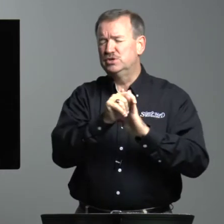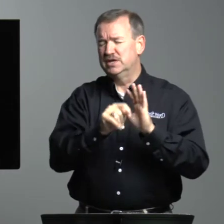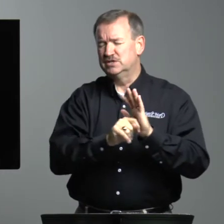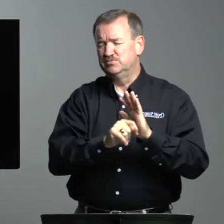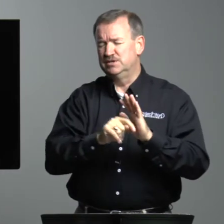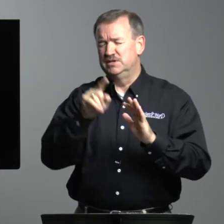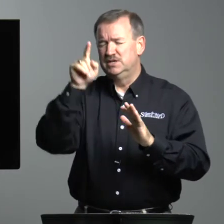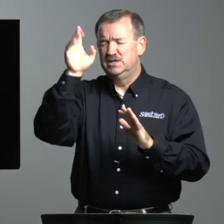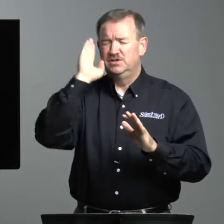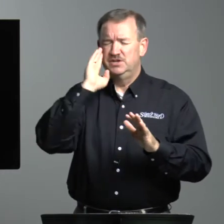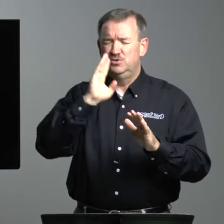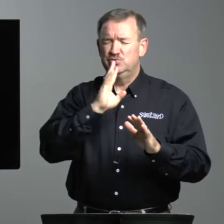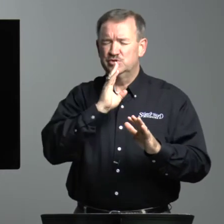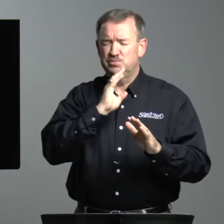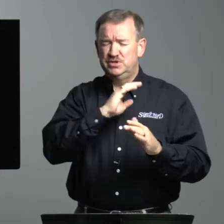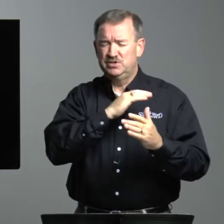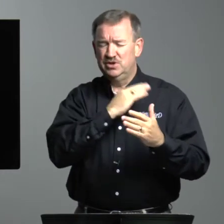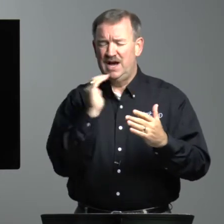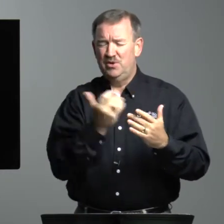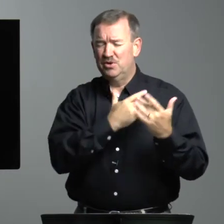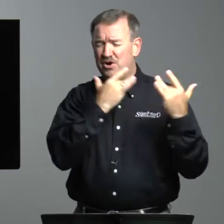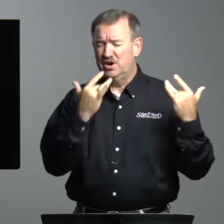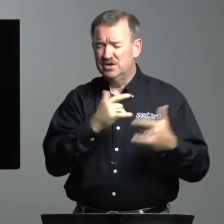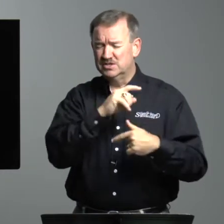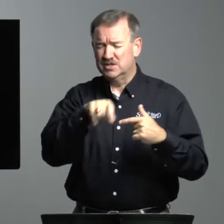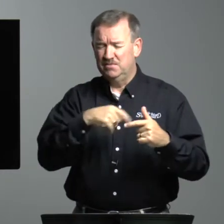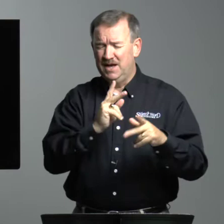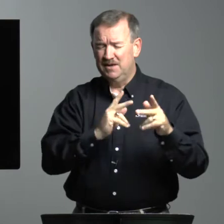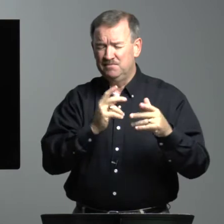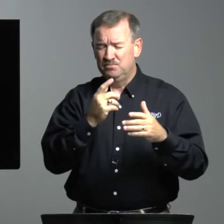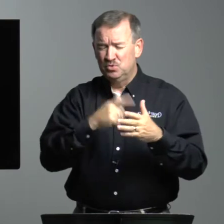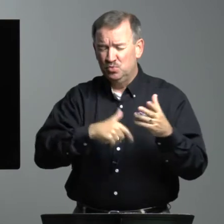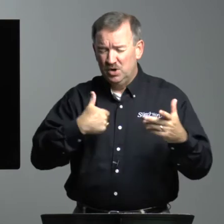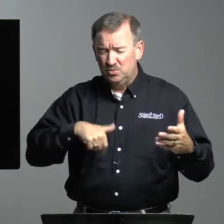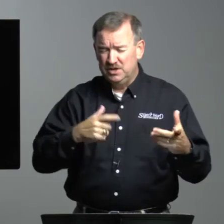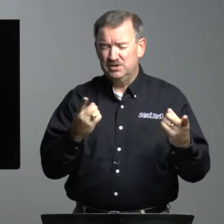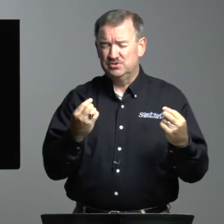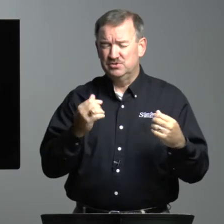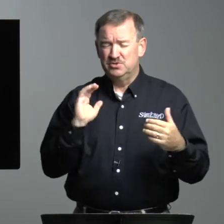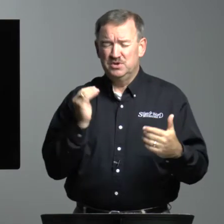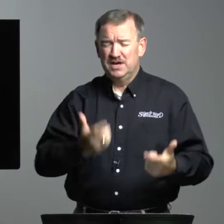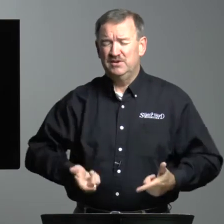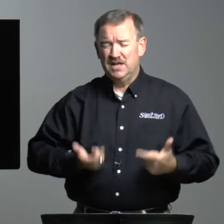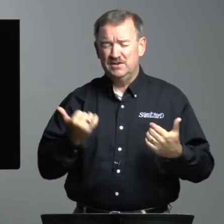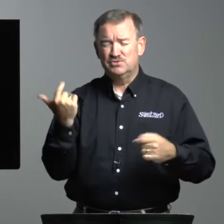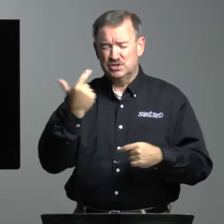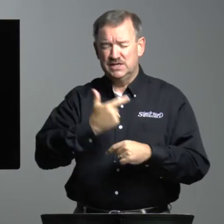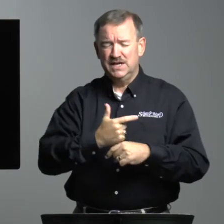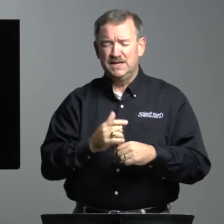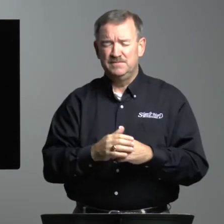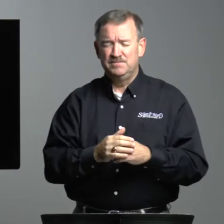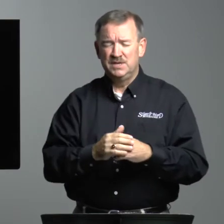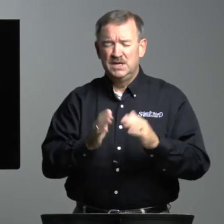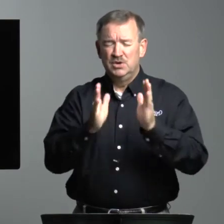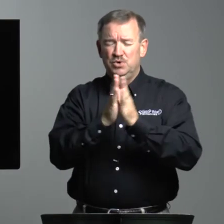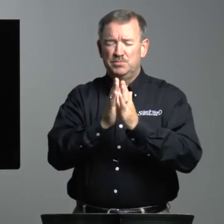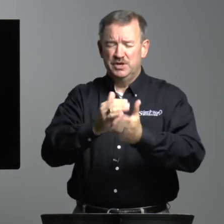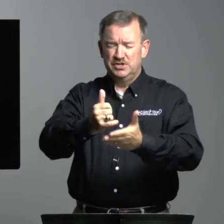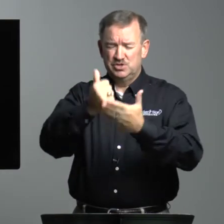Testament, that you will speak to our hearts about what we are doing with our lives today. We pray that you